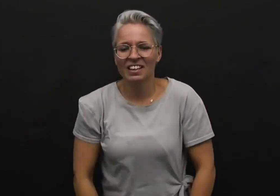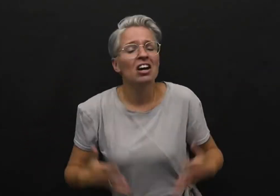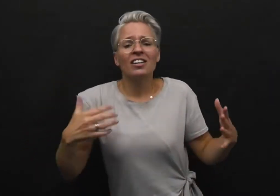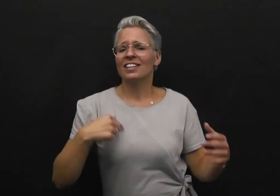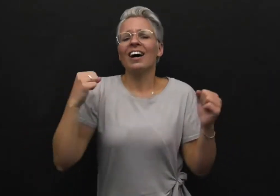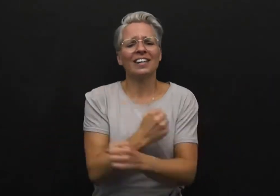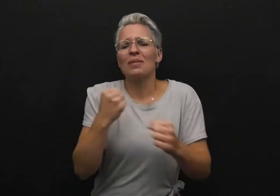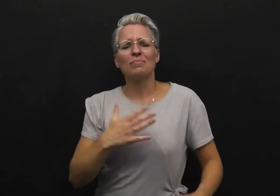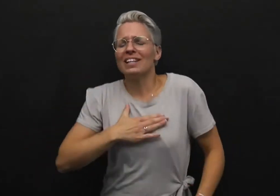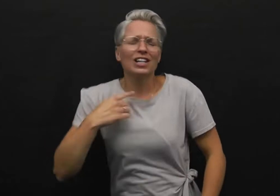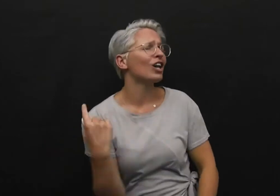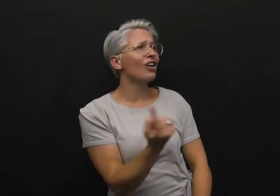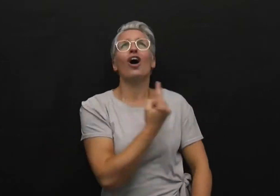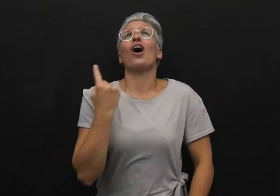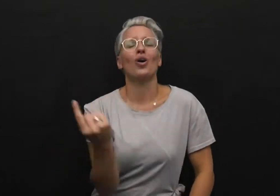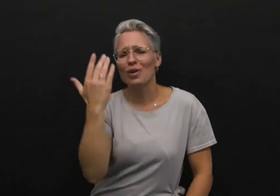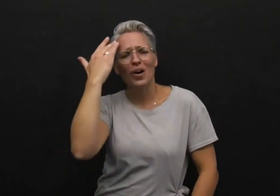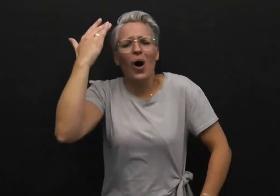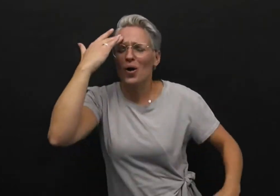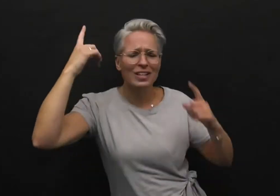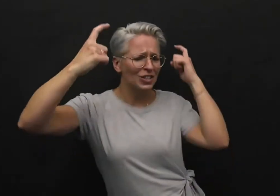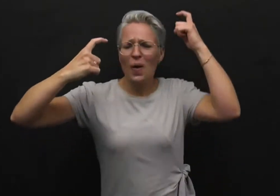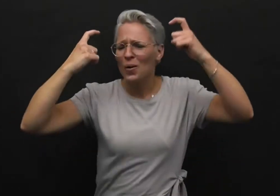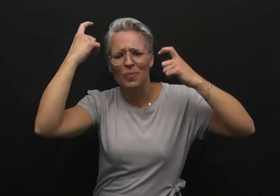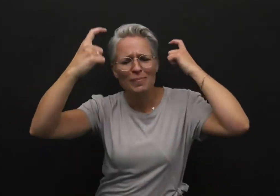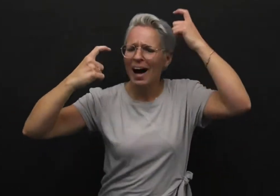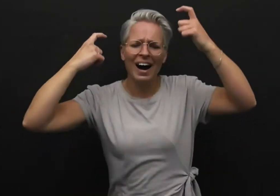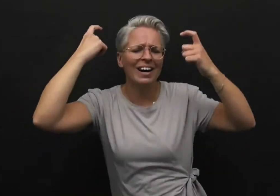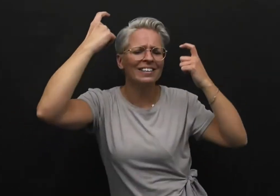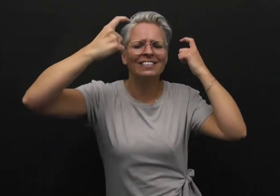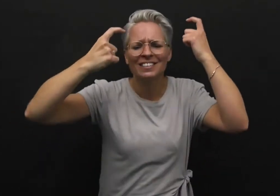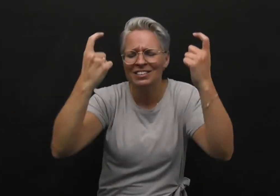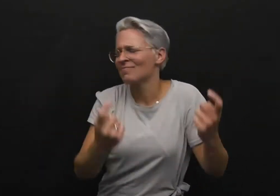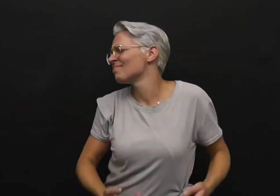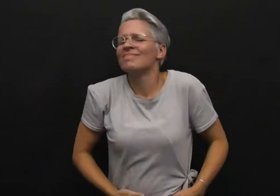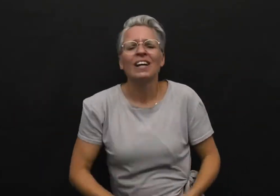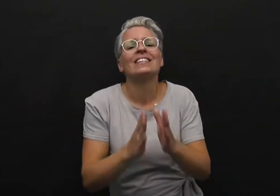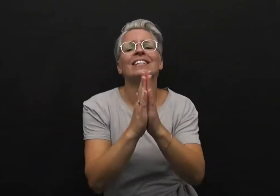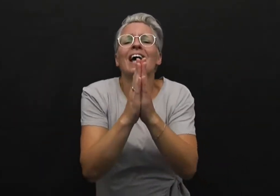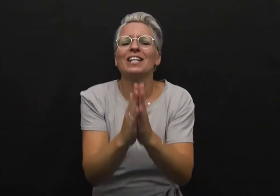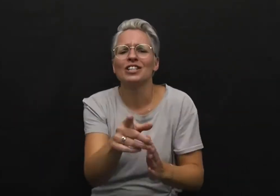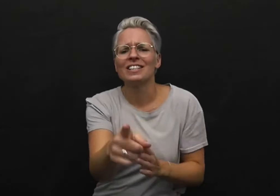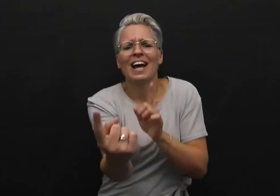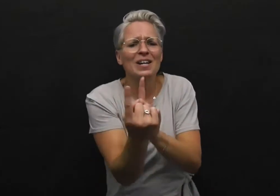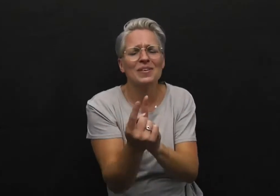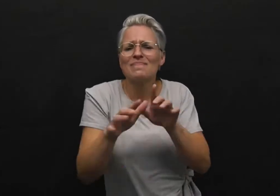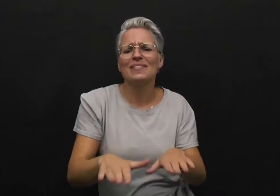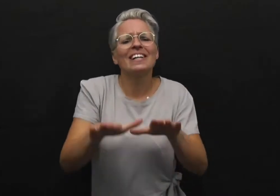I can't be alone with all that's on my mind So say you'll stay with me